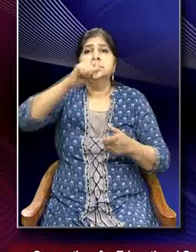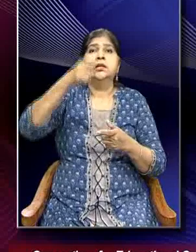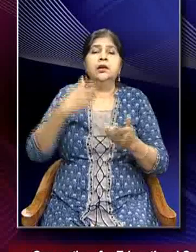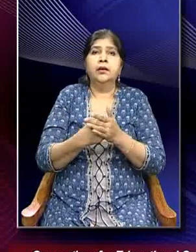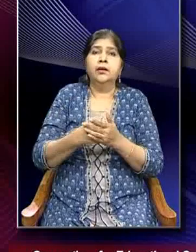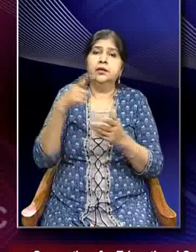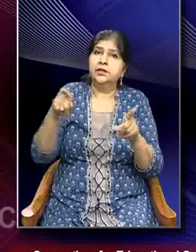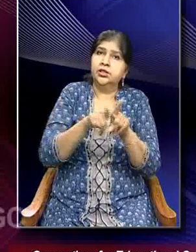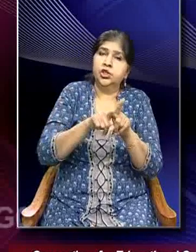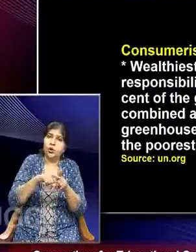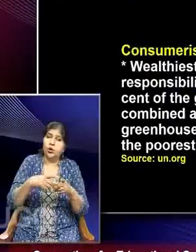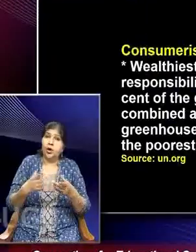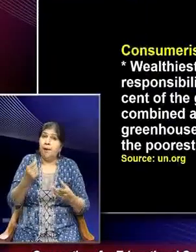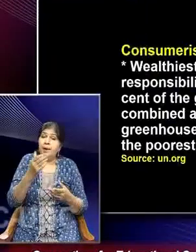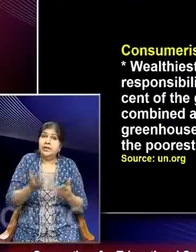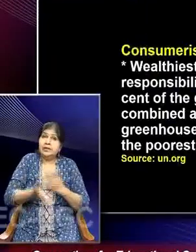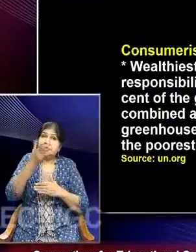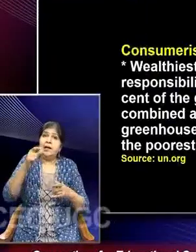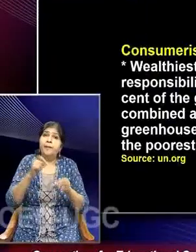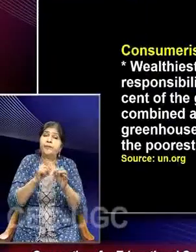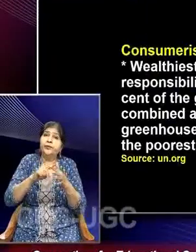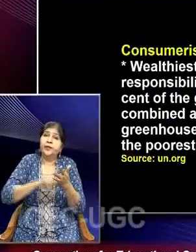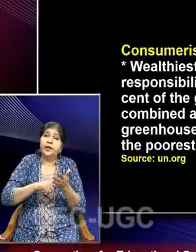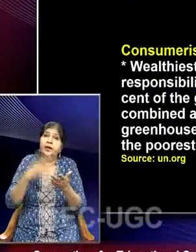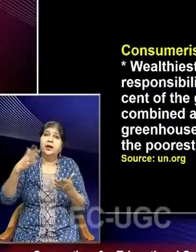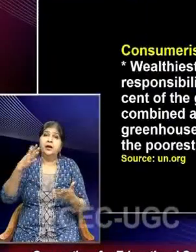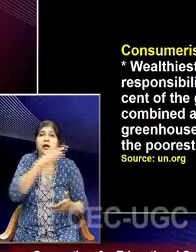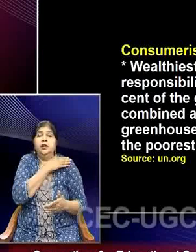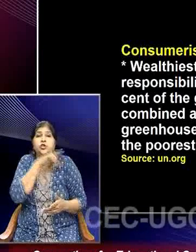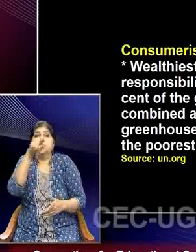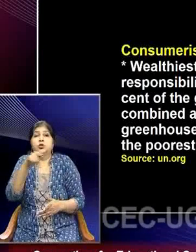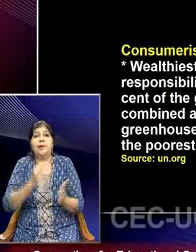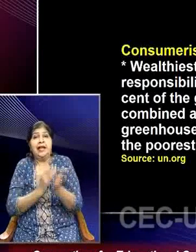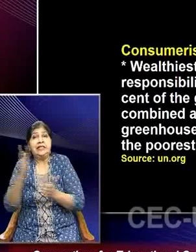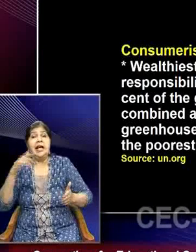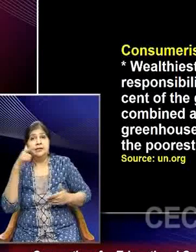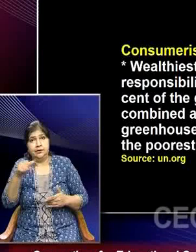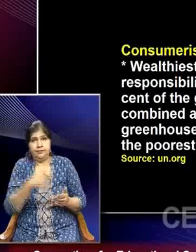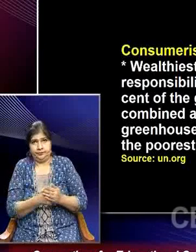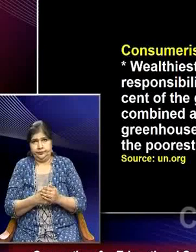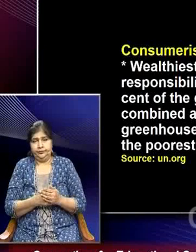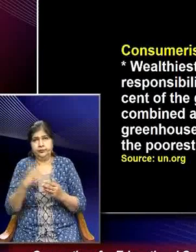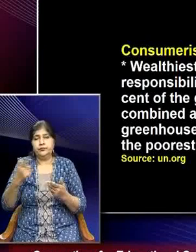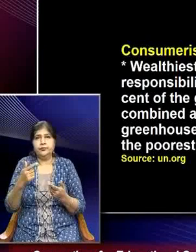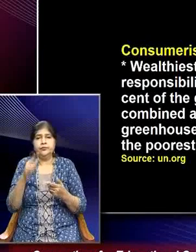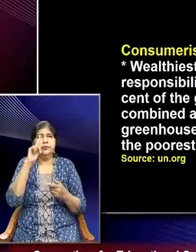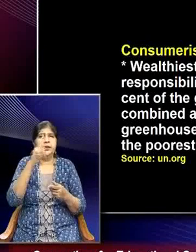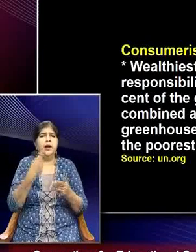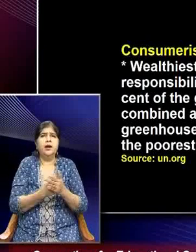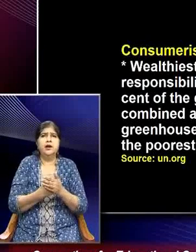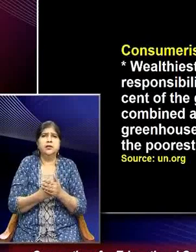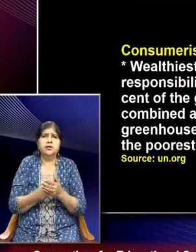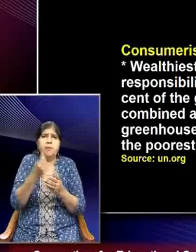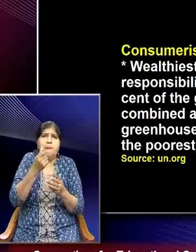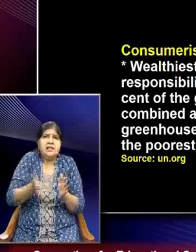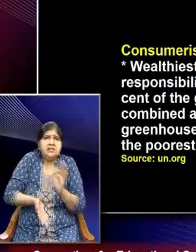wealthiest bear, the greatest responsibility, that is how the richest 1 percent of